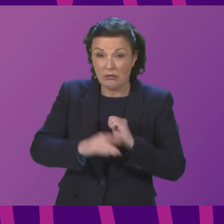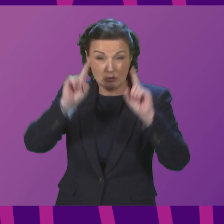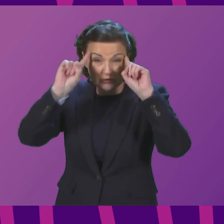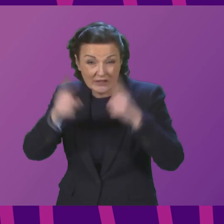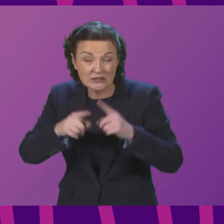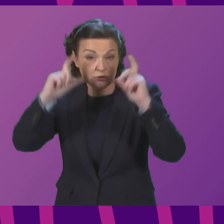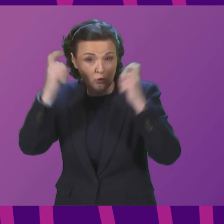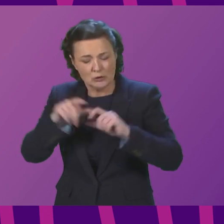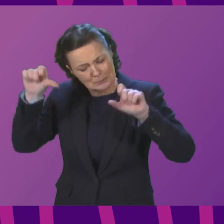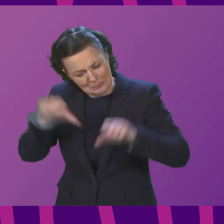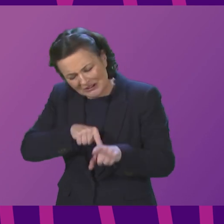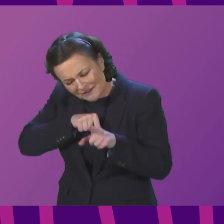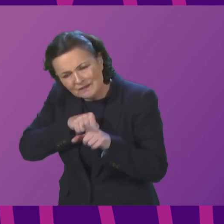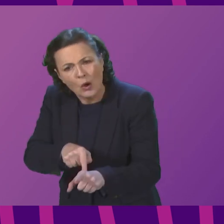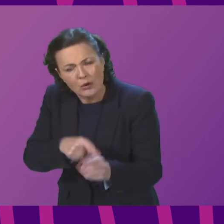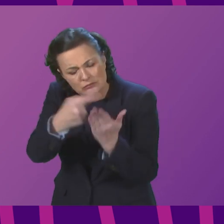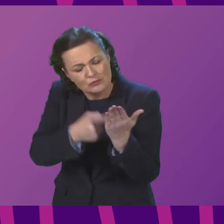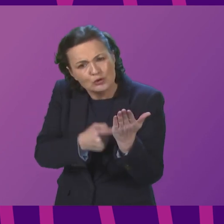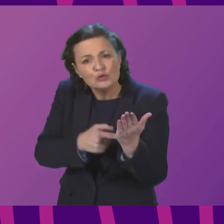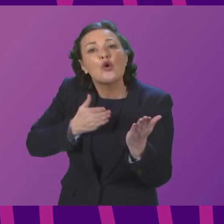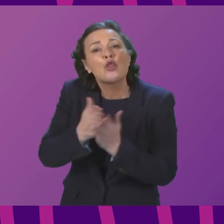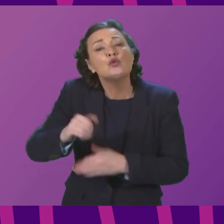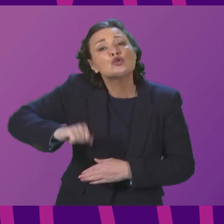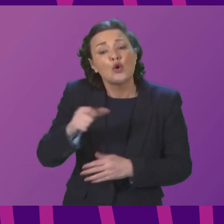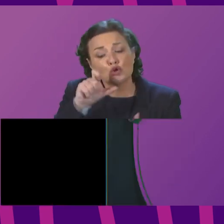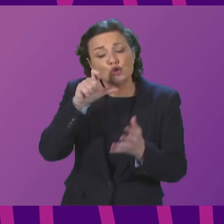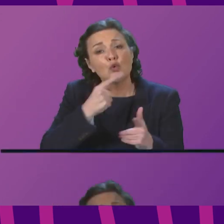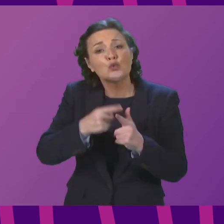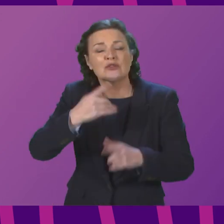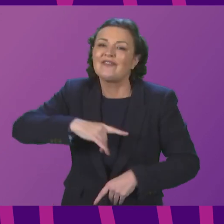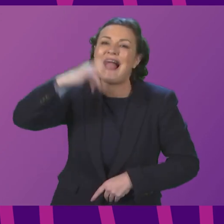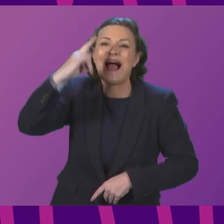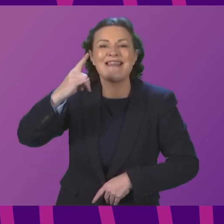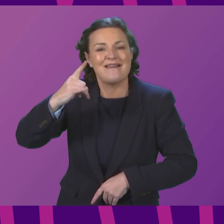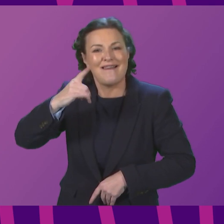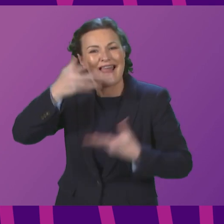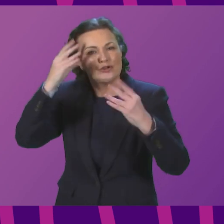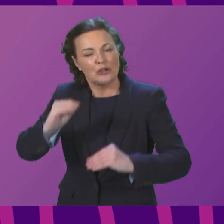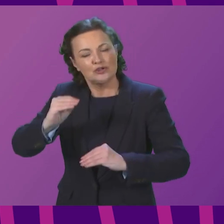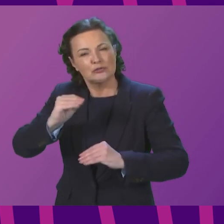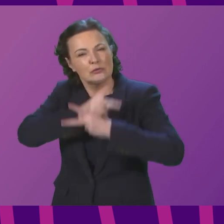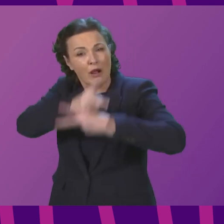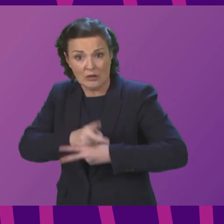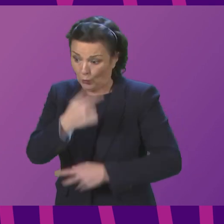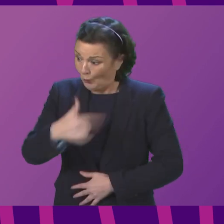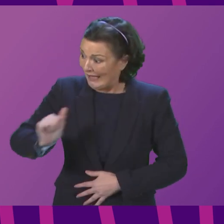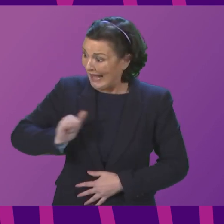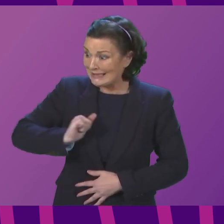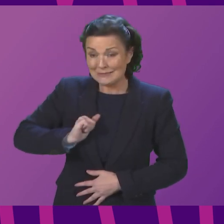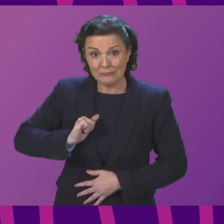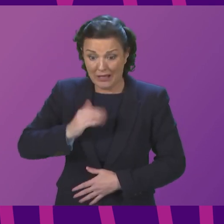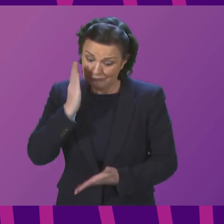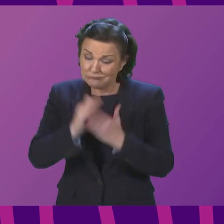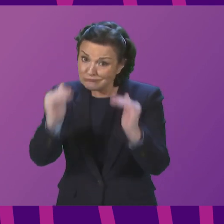Councils and the principles of good governance set out in the Scottish Code of Good Higher Education Governance, and we expect the highest standards of propriety